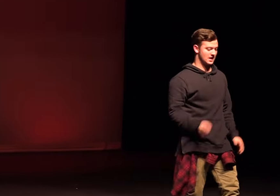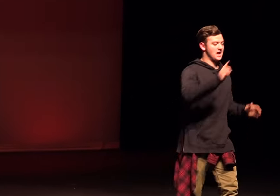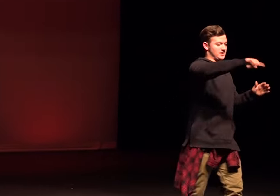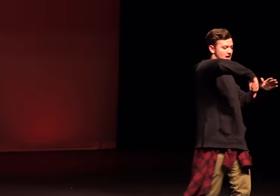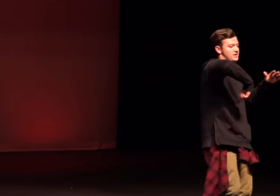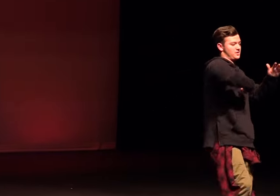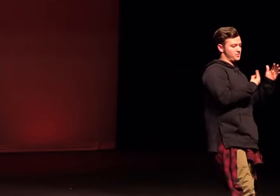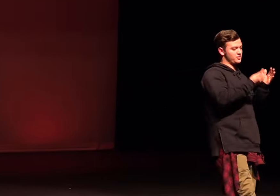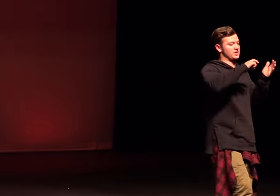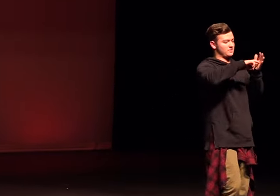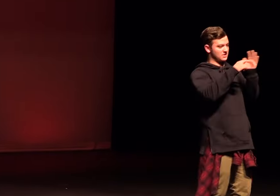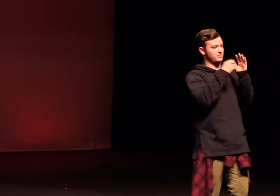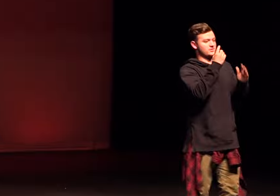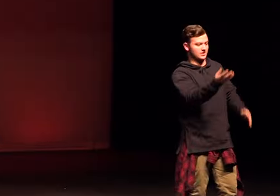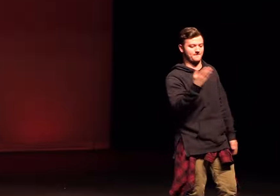That can only mean one thing